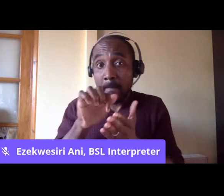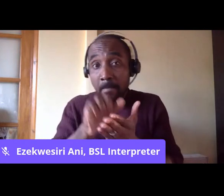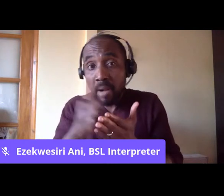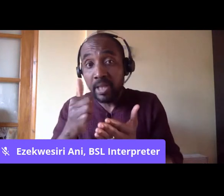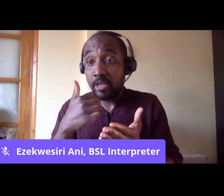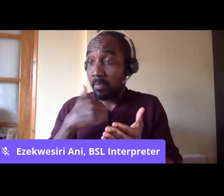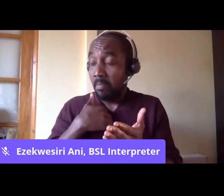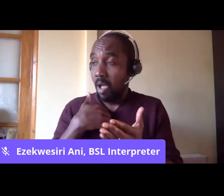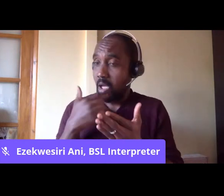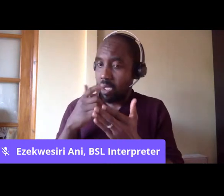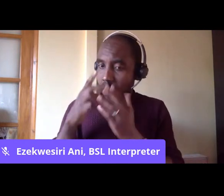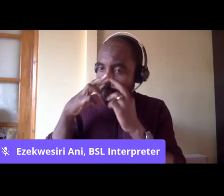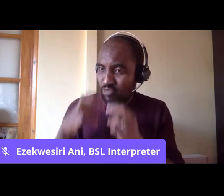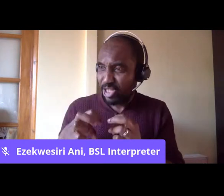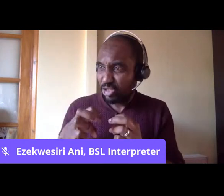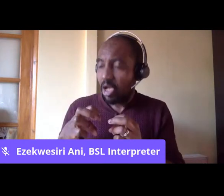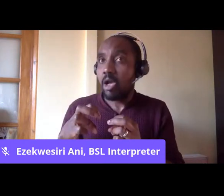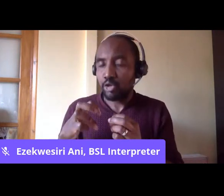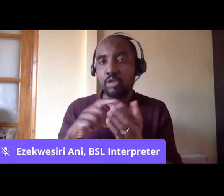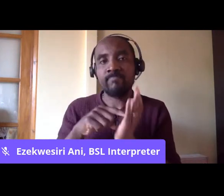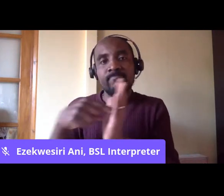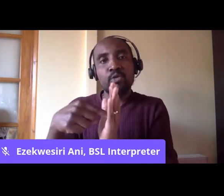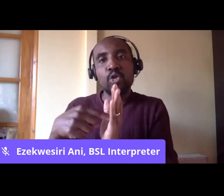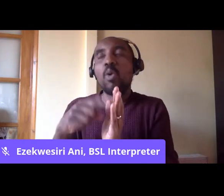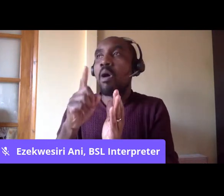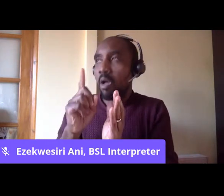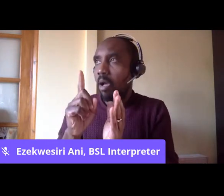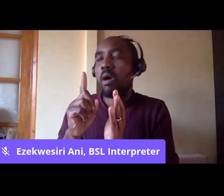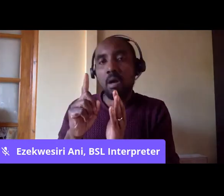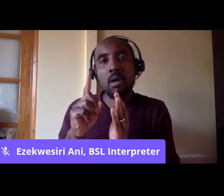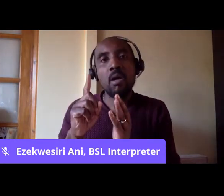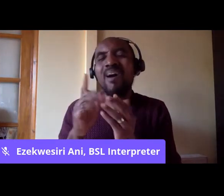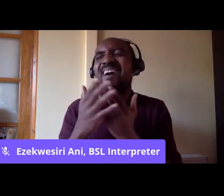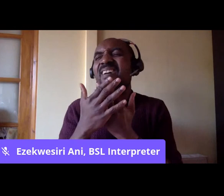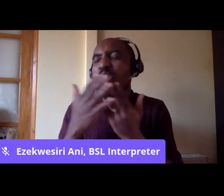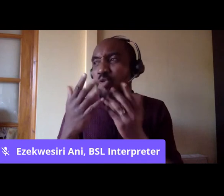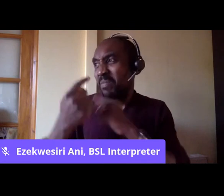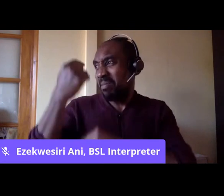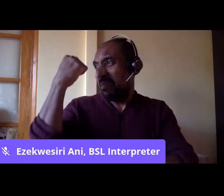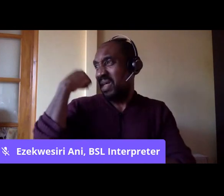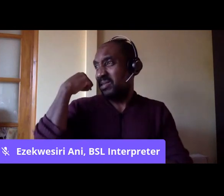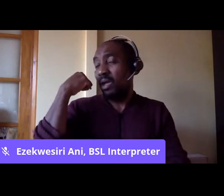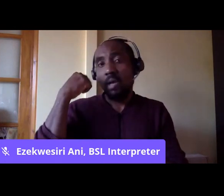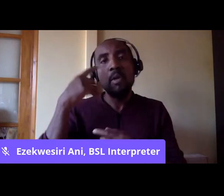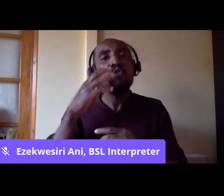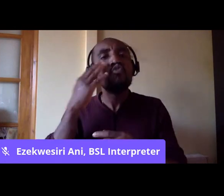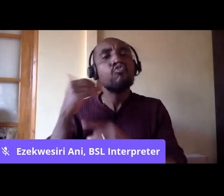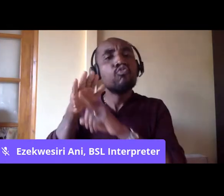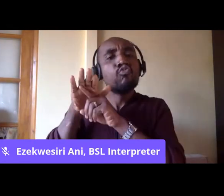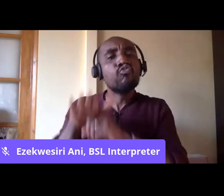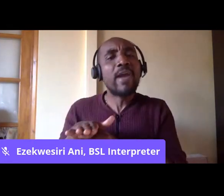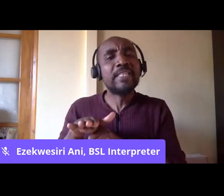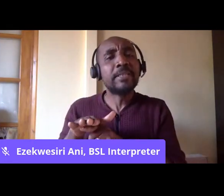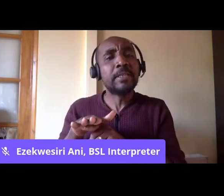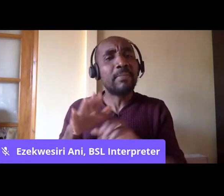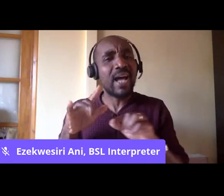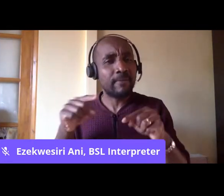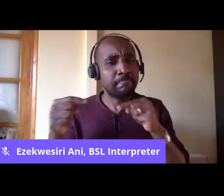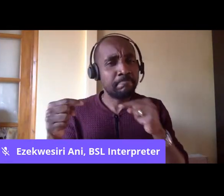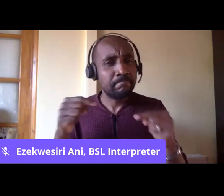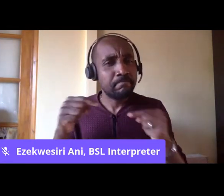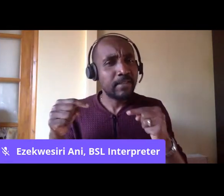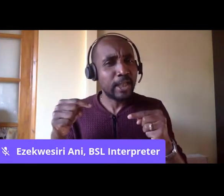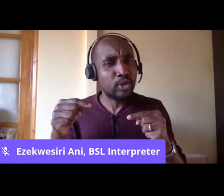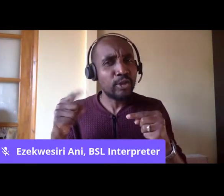highlight in a concrete and accessible way many of the contradictions and tensions about racism which characterise both the